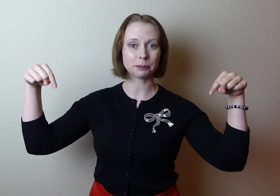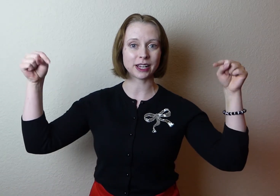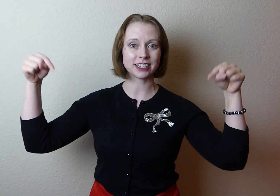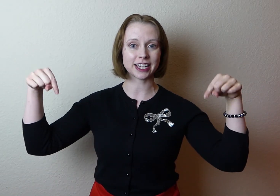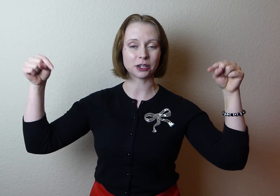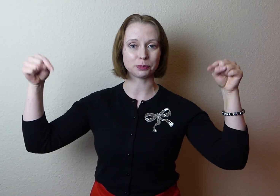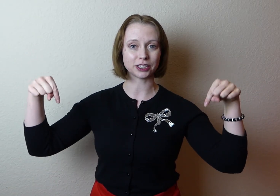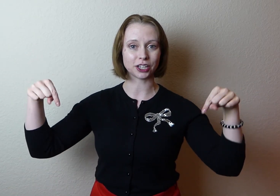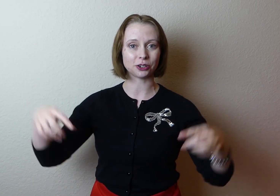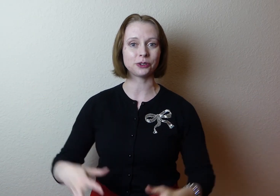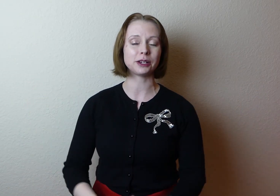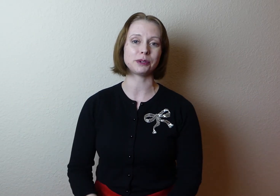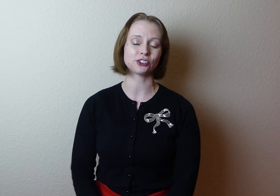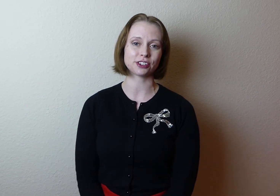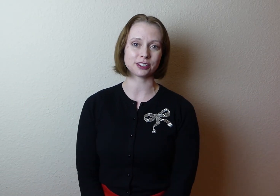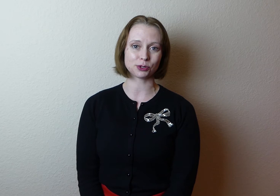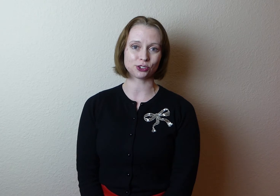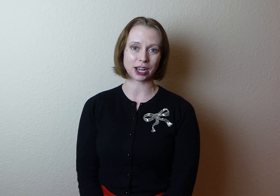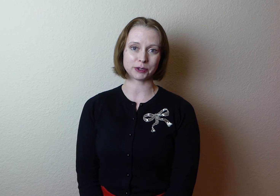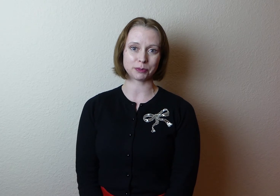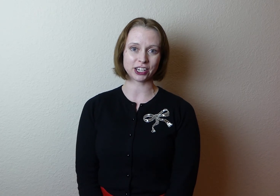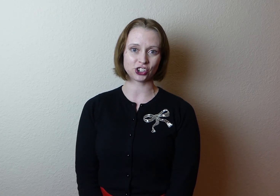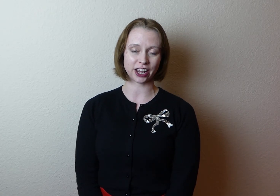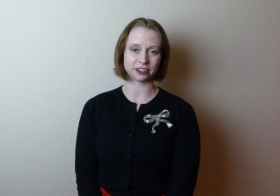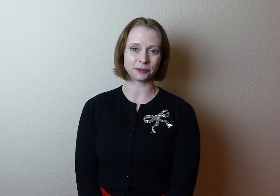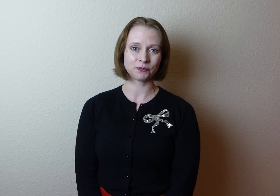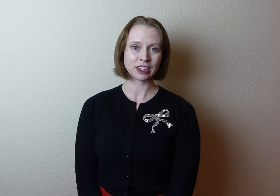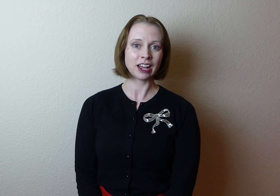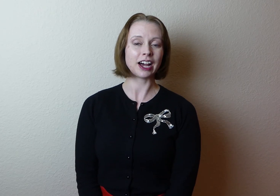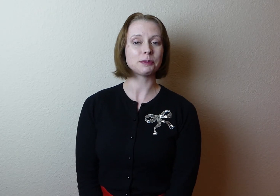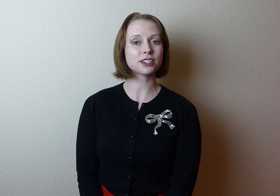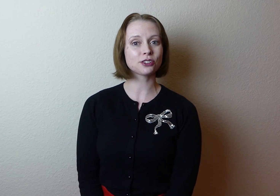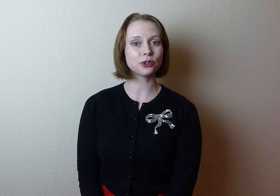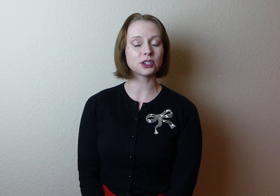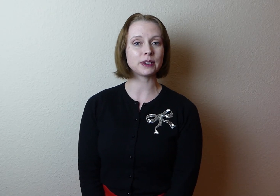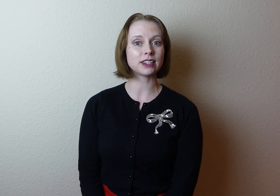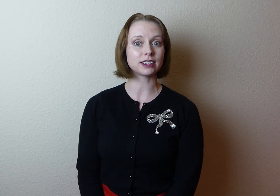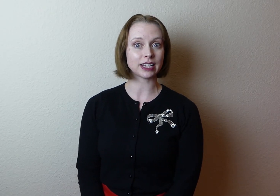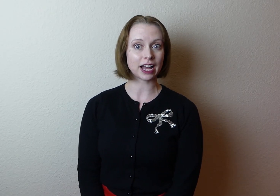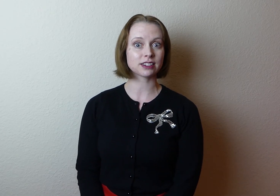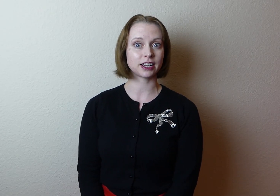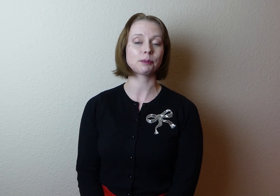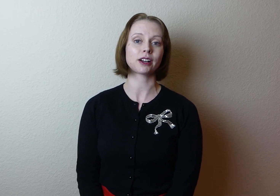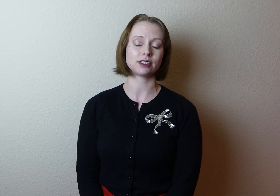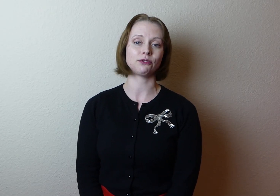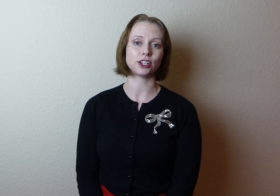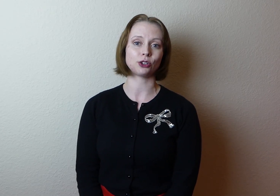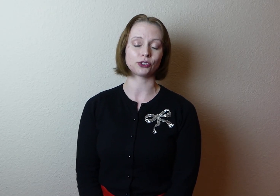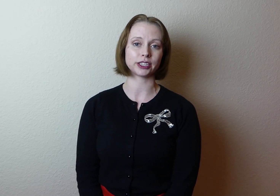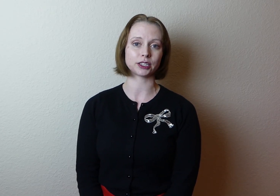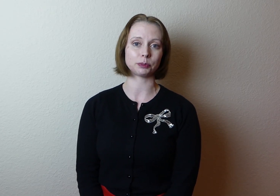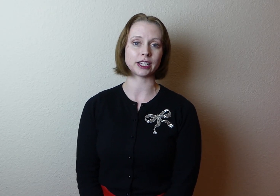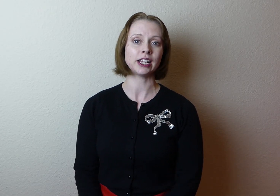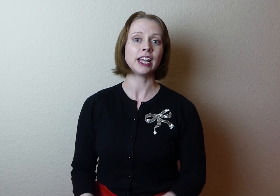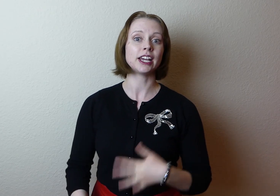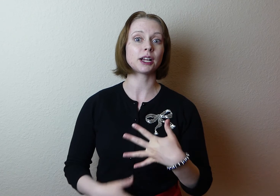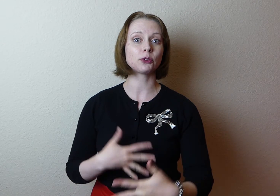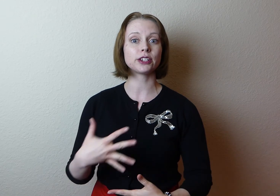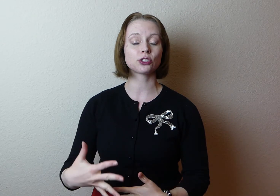button down below and be sure to subscribe to my channel. This is going to be the last kickboxing video for a little bit, and I'm going to